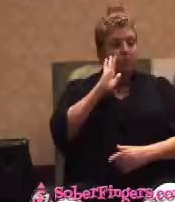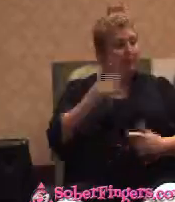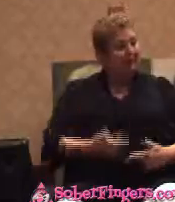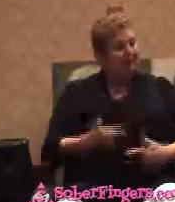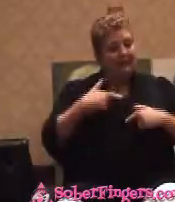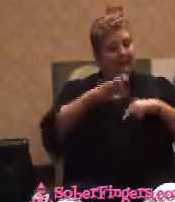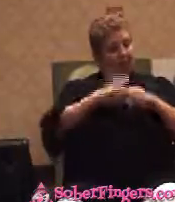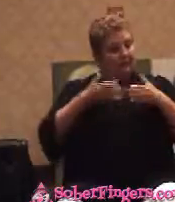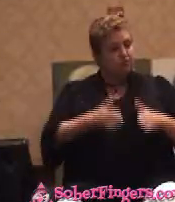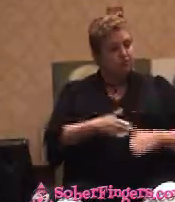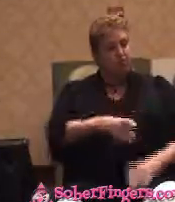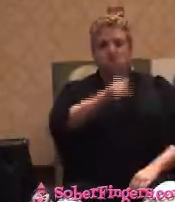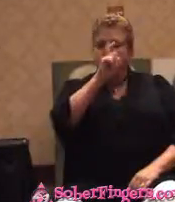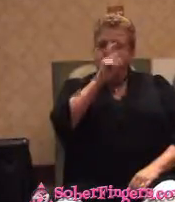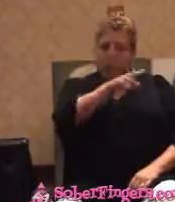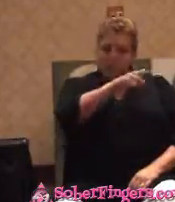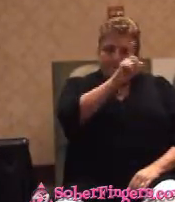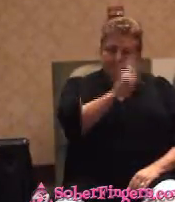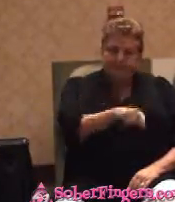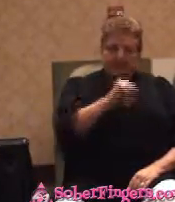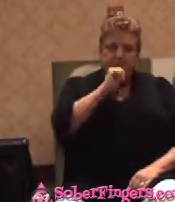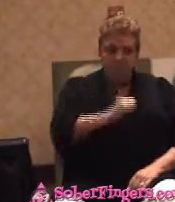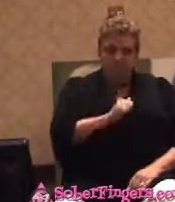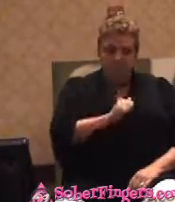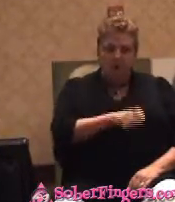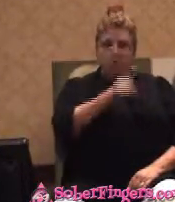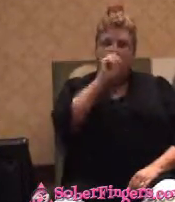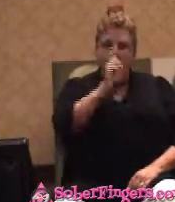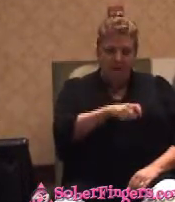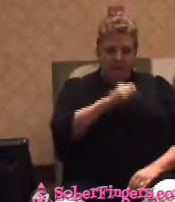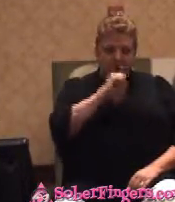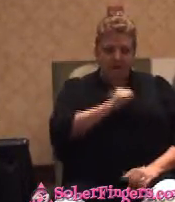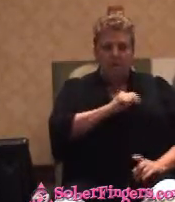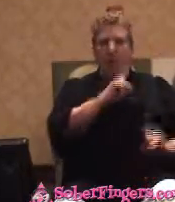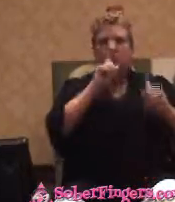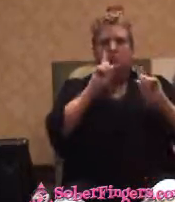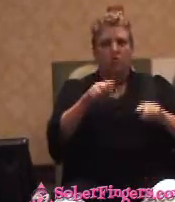You must not, must not go to any more of those meetings.